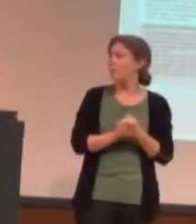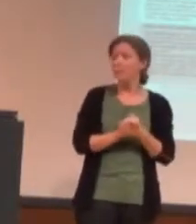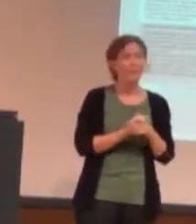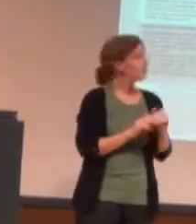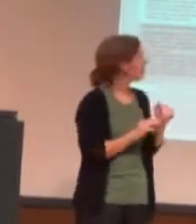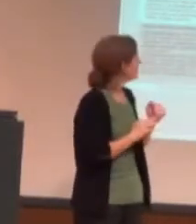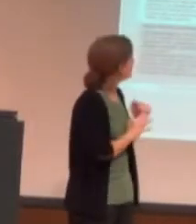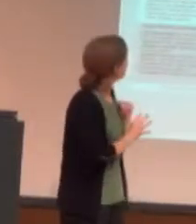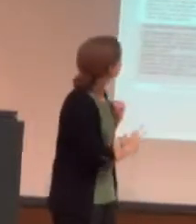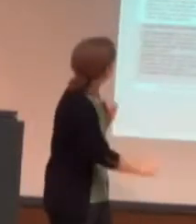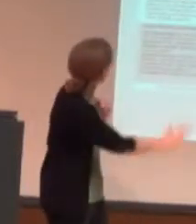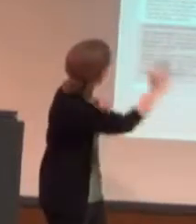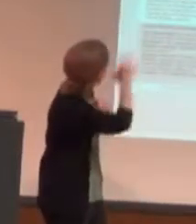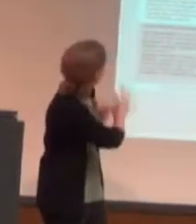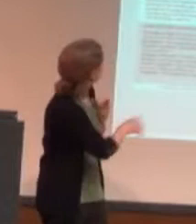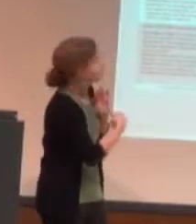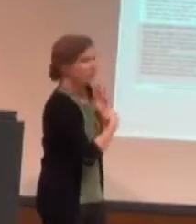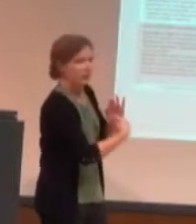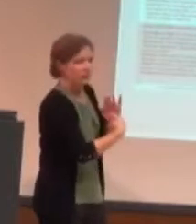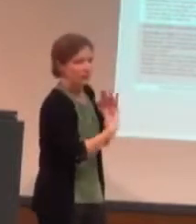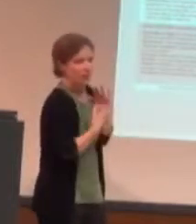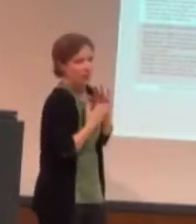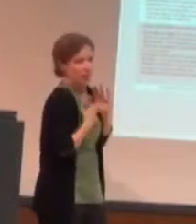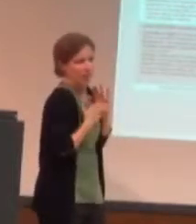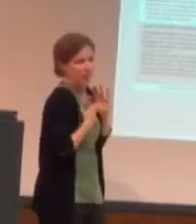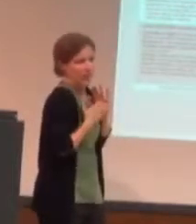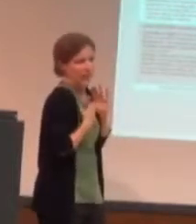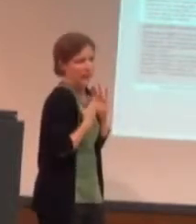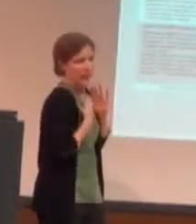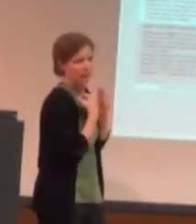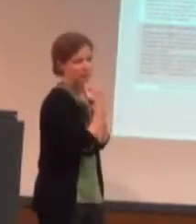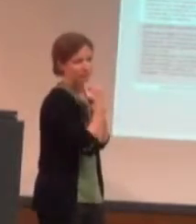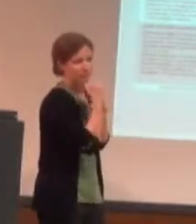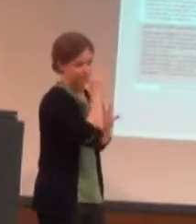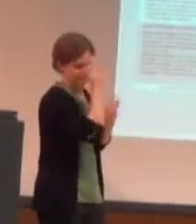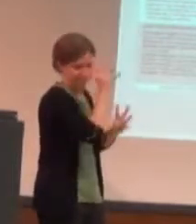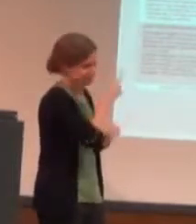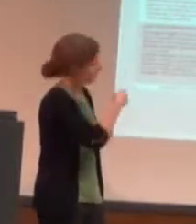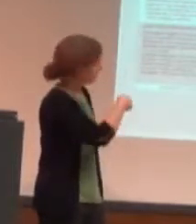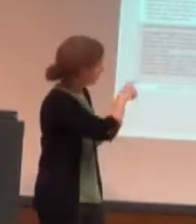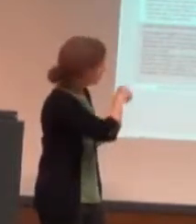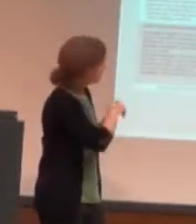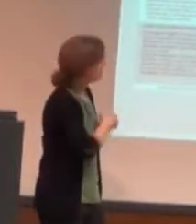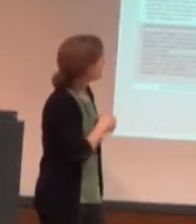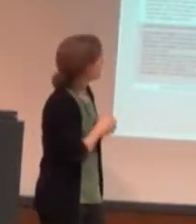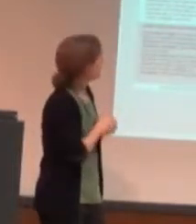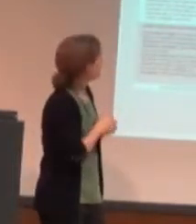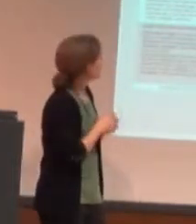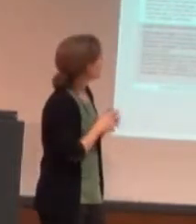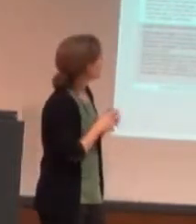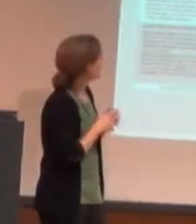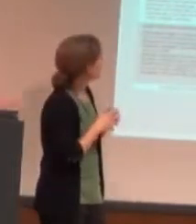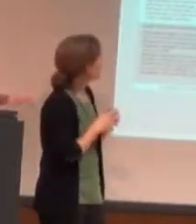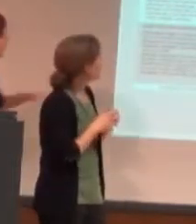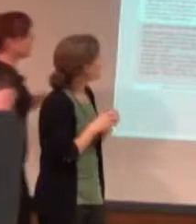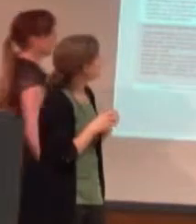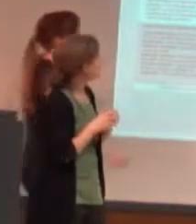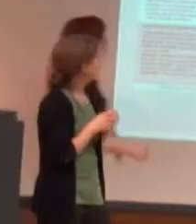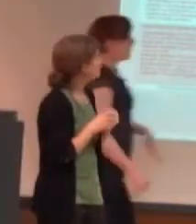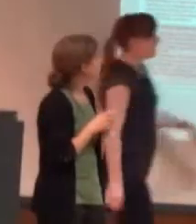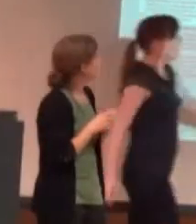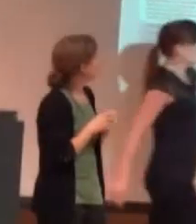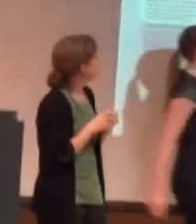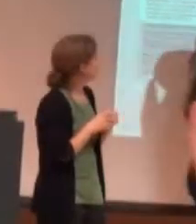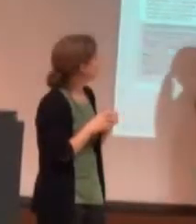This is basically an example of some of the things that I've done. And we're actually working on a